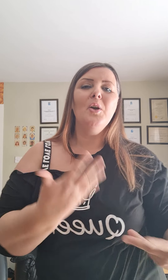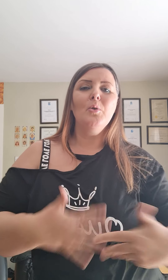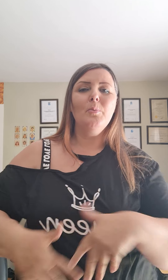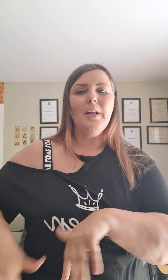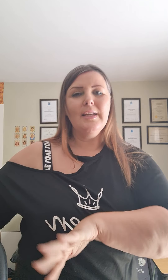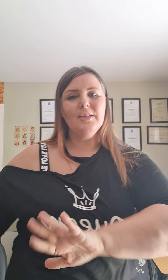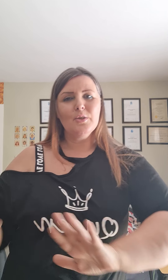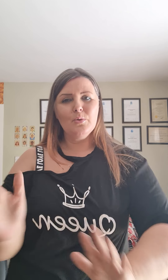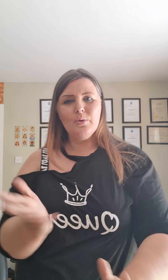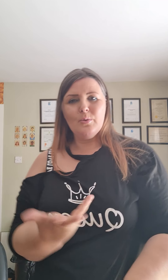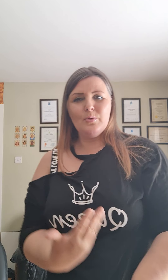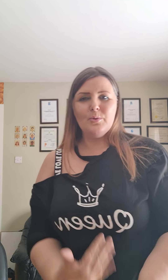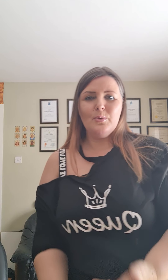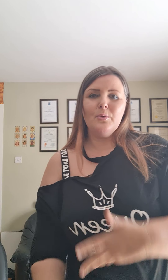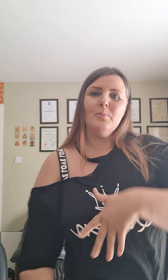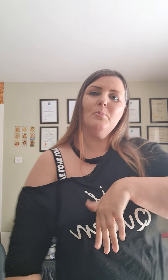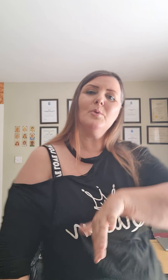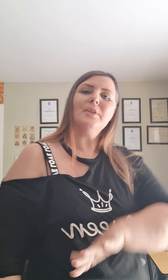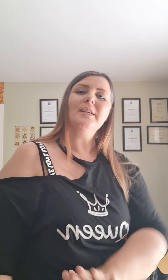He knows what the is